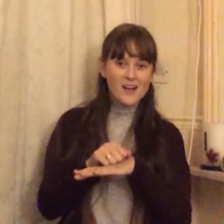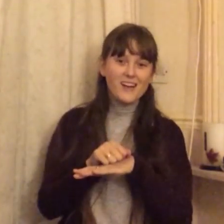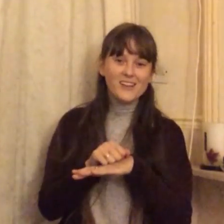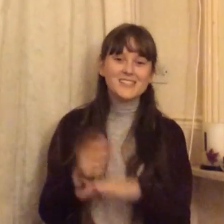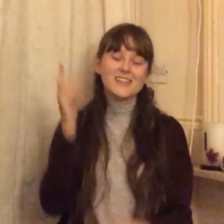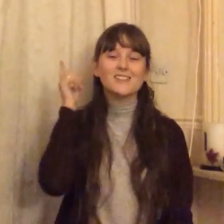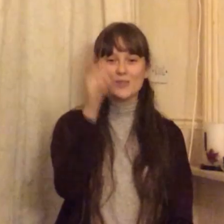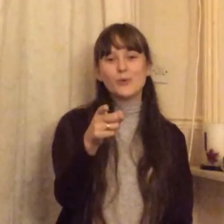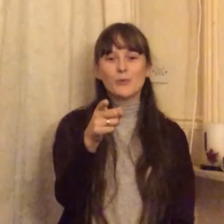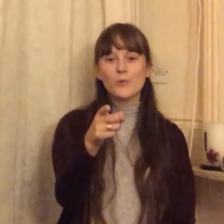Is you